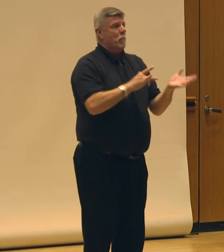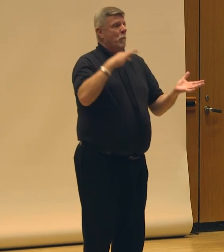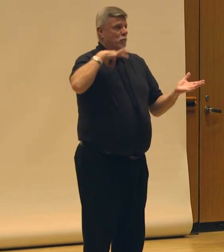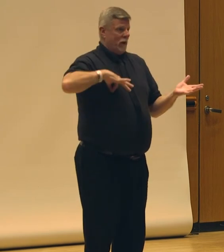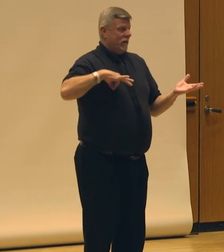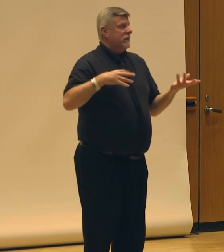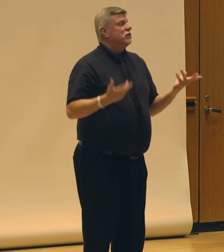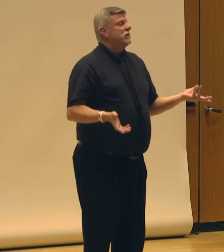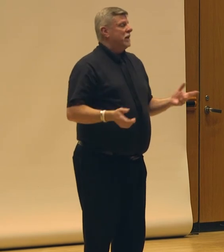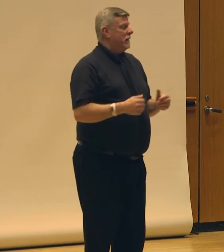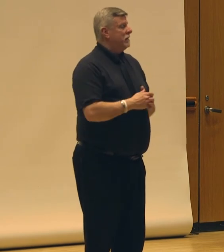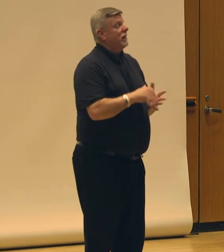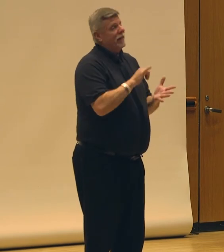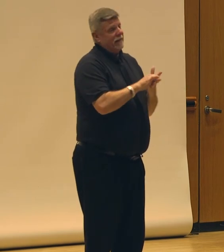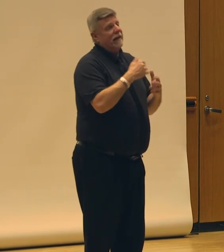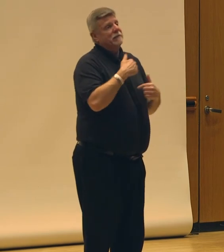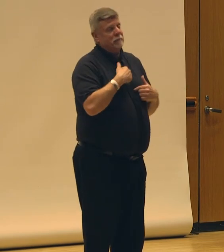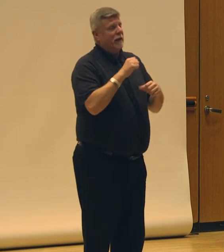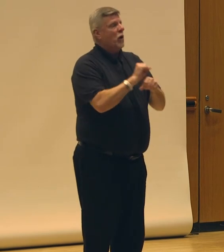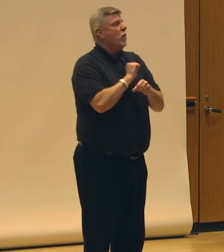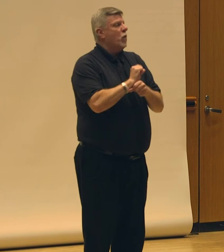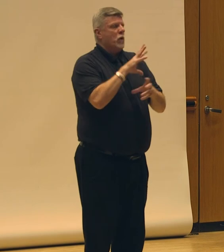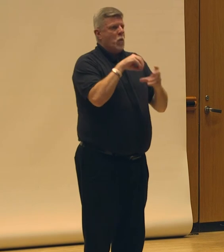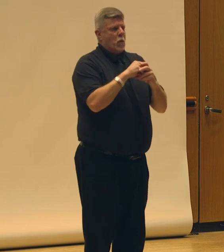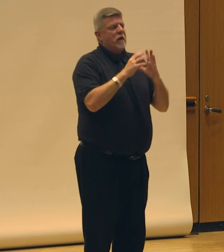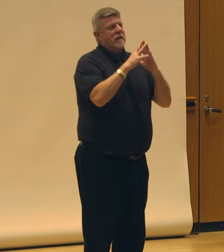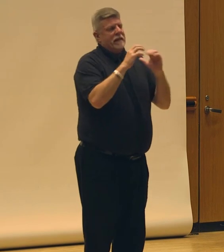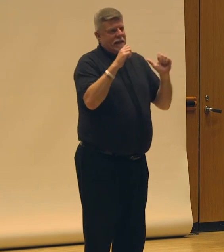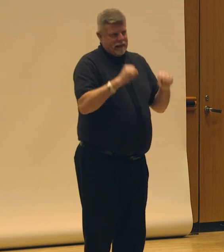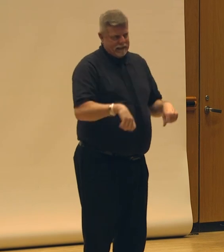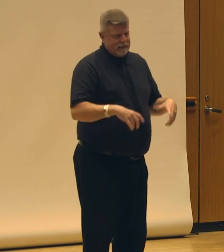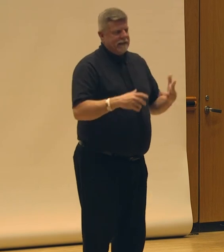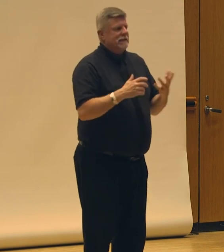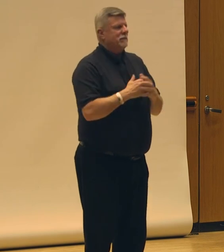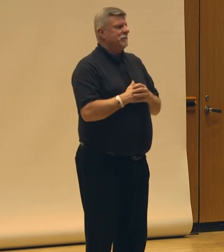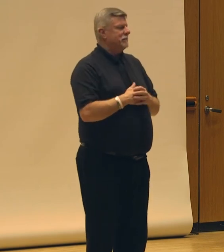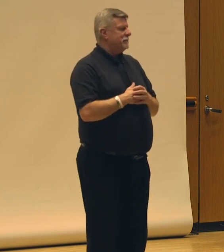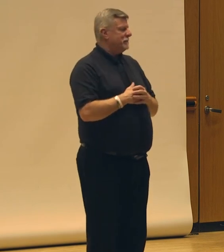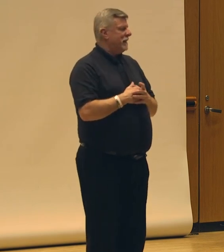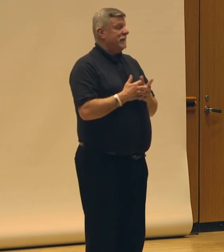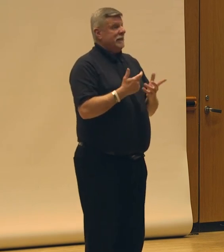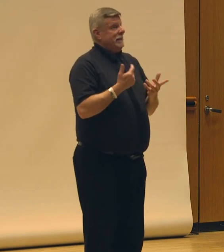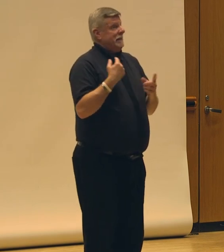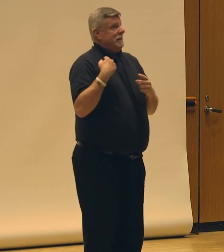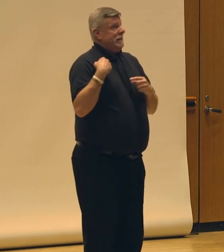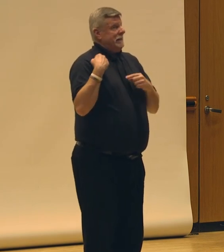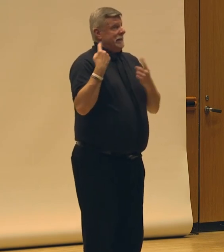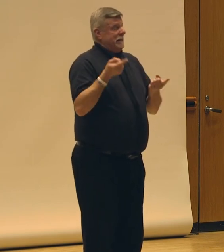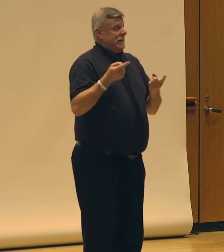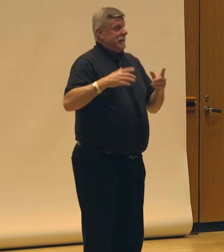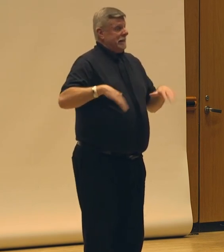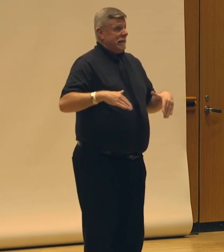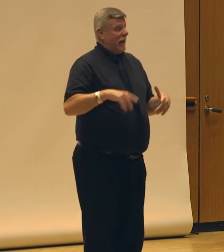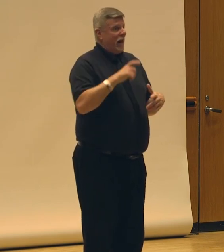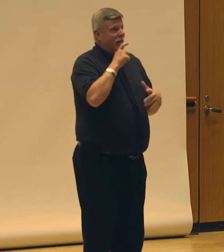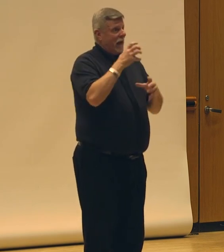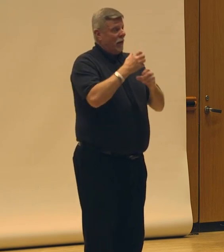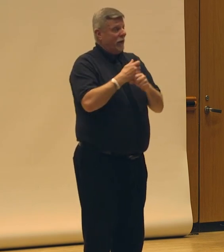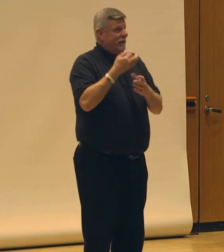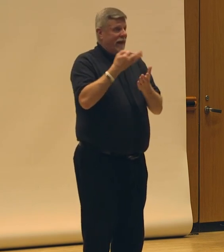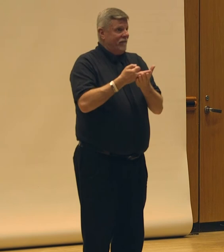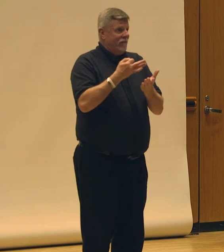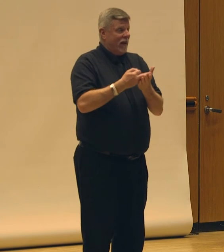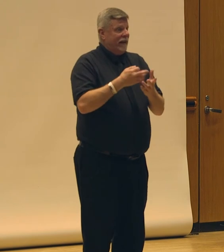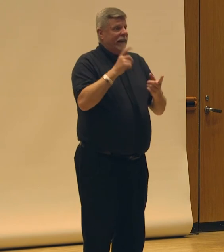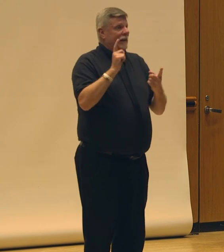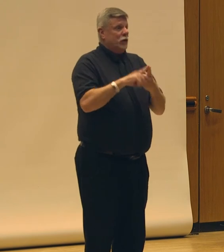And that's me working within these systems that have created these ways. I, as of yet, have not gotten funding to just